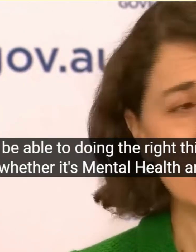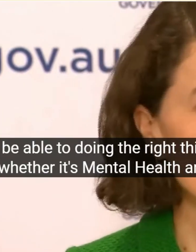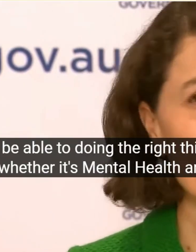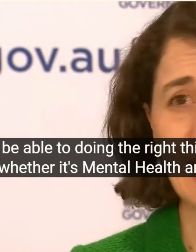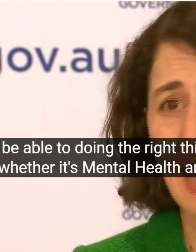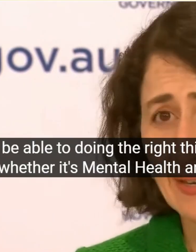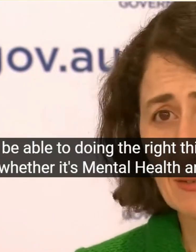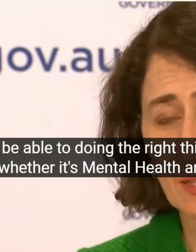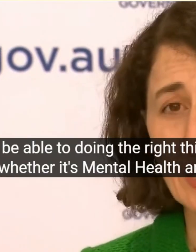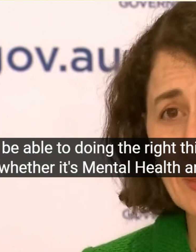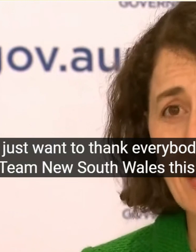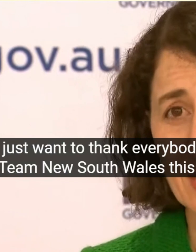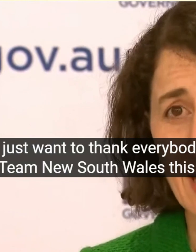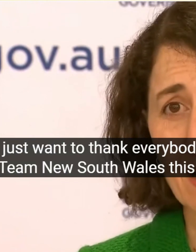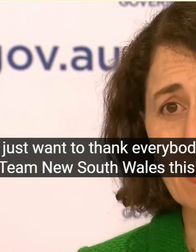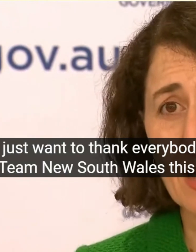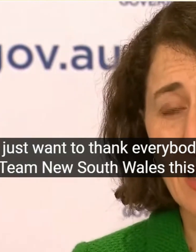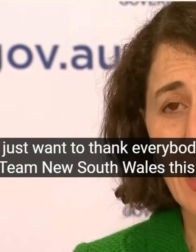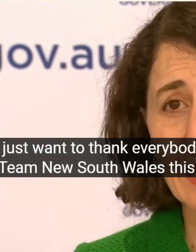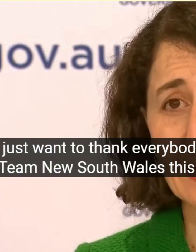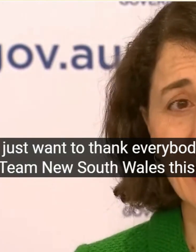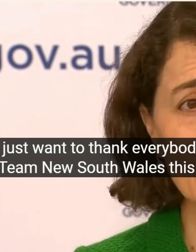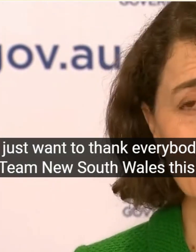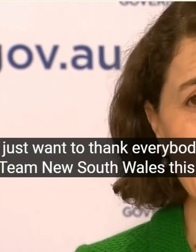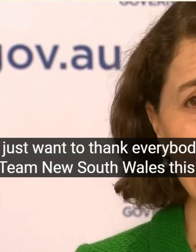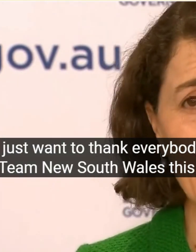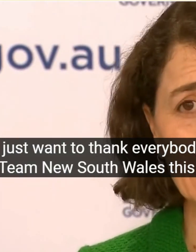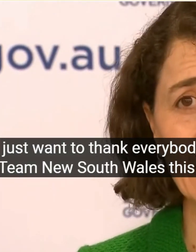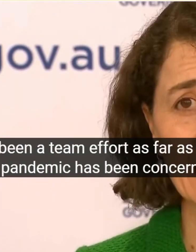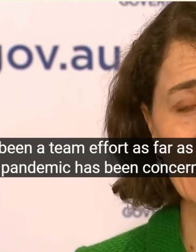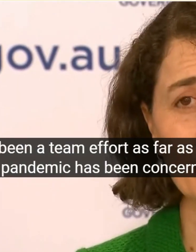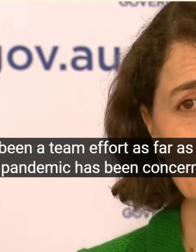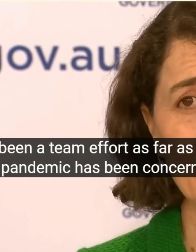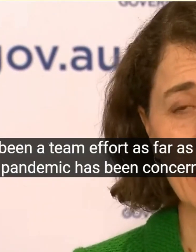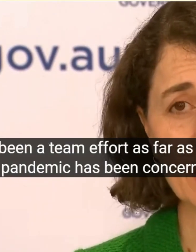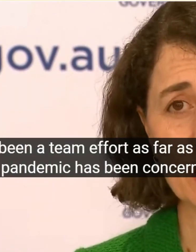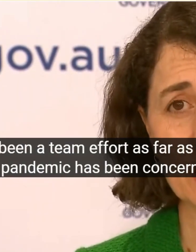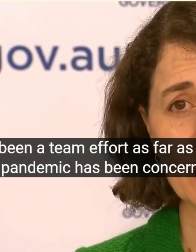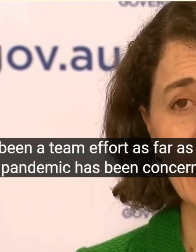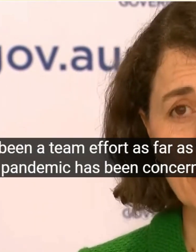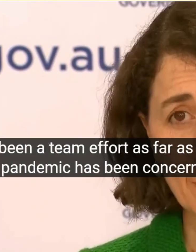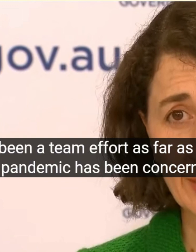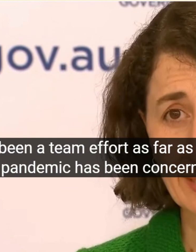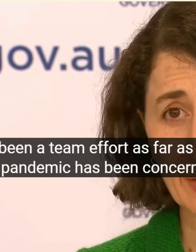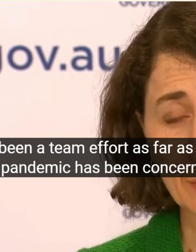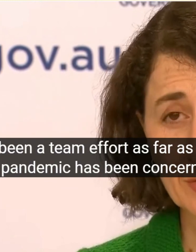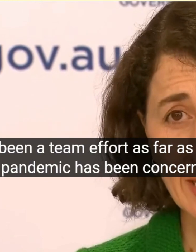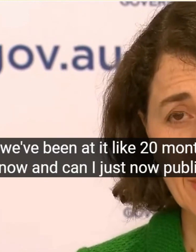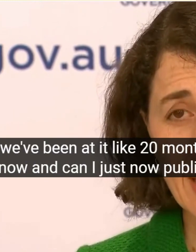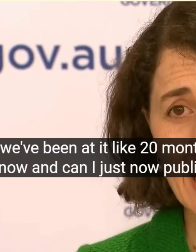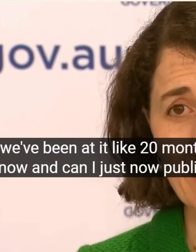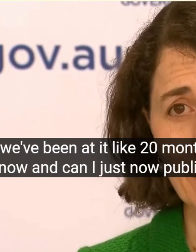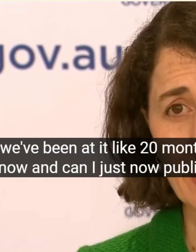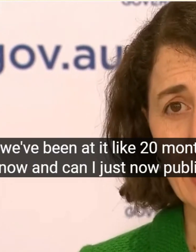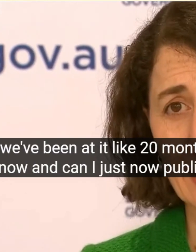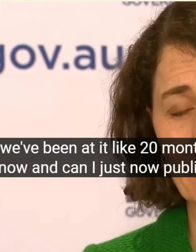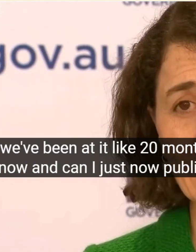Been Concerned We Been At It Like 20 Months Now And Can I Just Now Publicly Express My Gratitude To Everybody In The Health